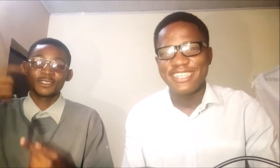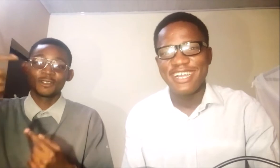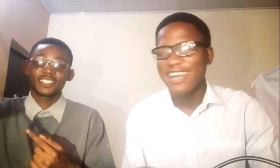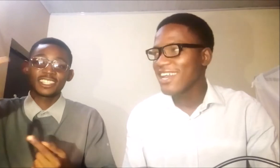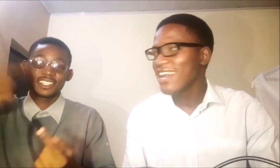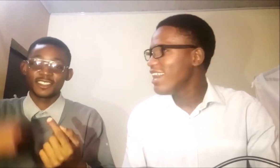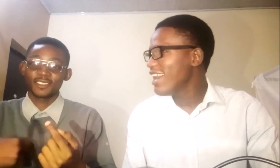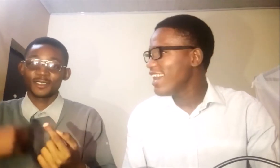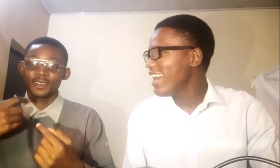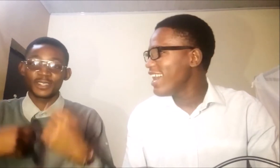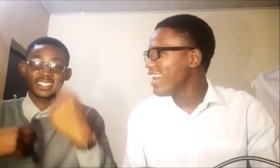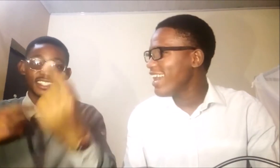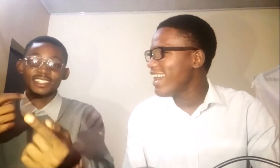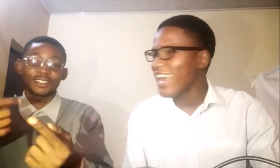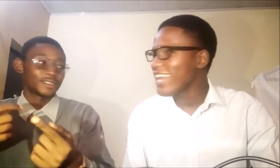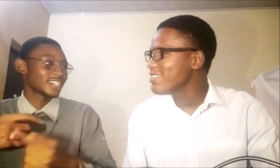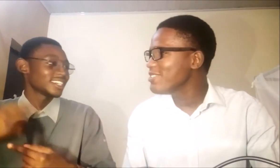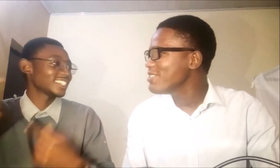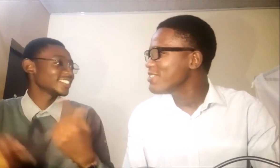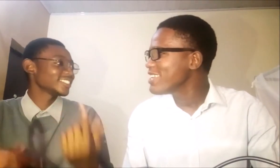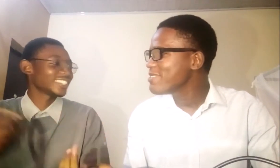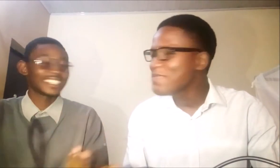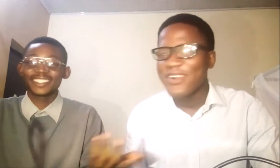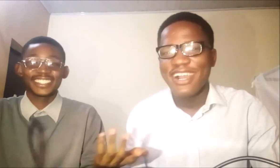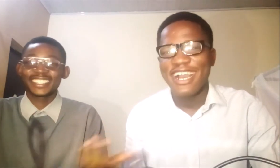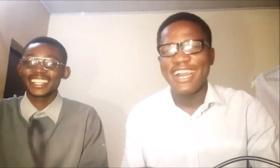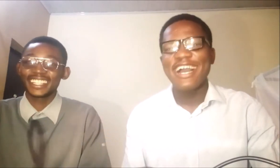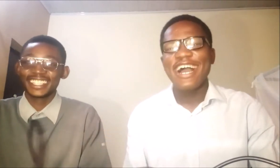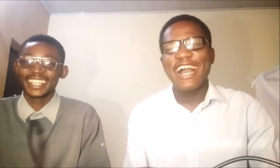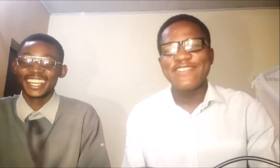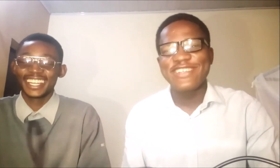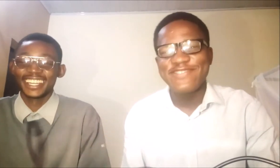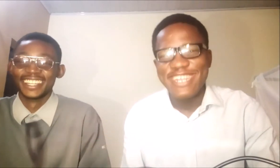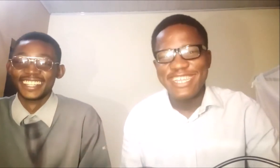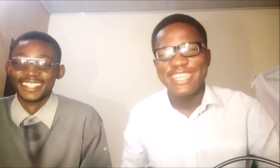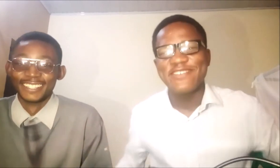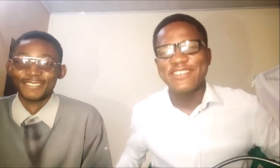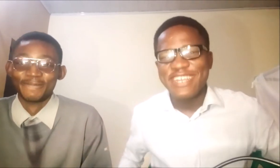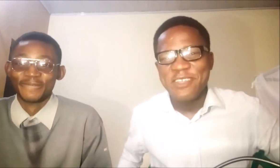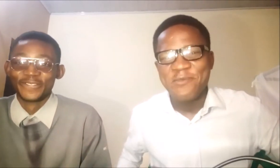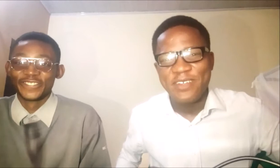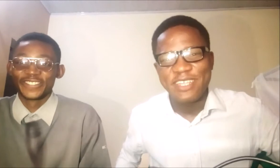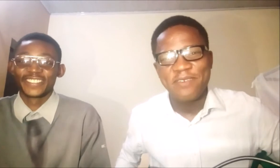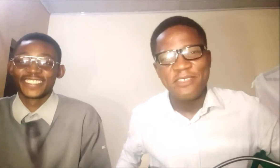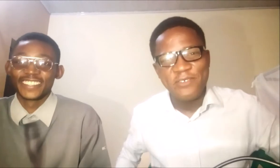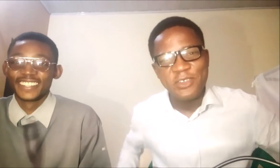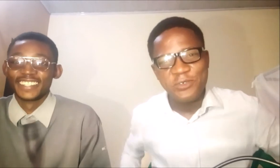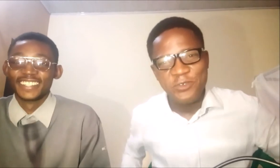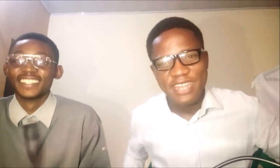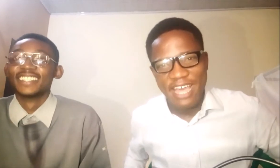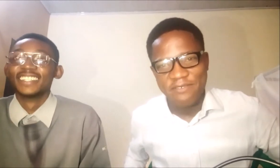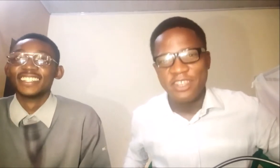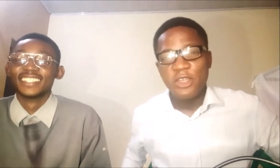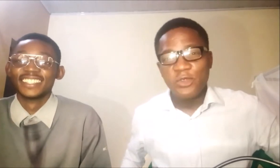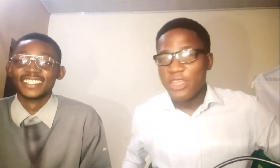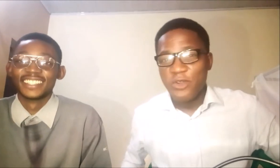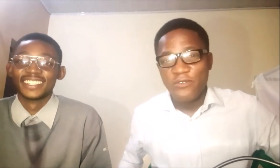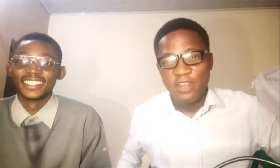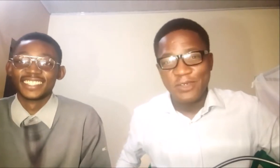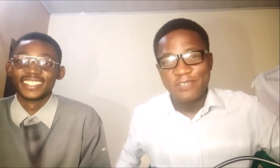you teaching us or are we teaching? I don't know anymore. am really impressed by the videos we have been having. So, thank you all very much.